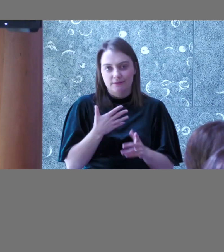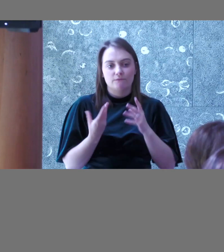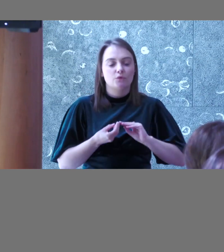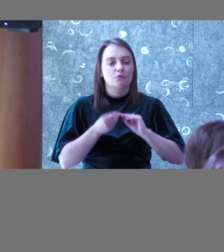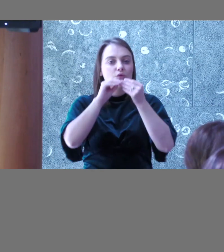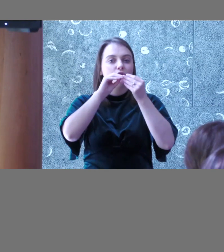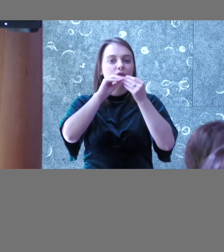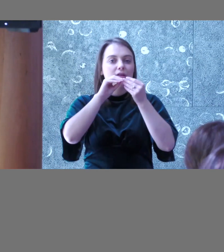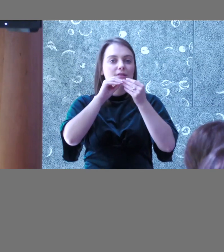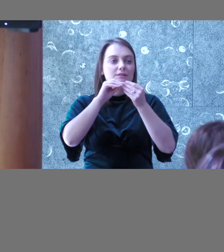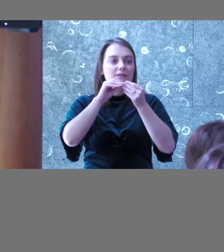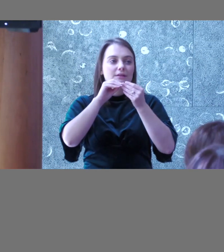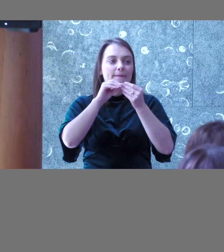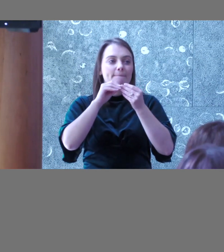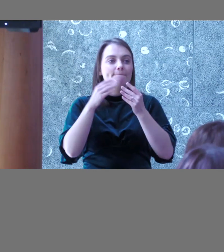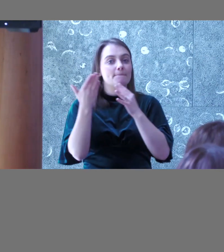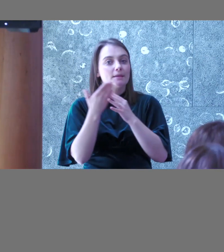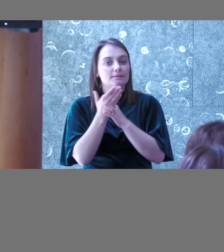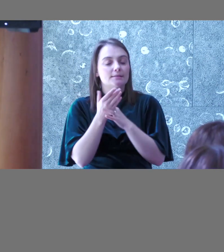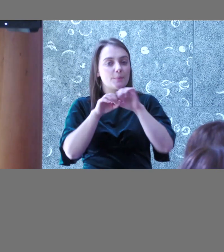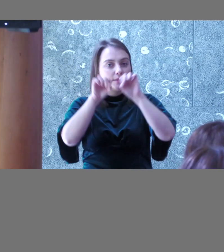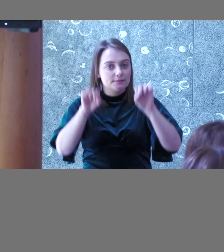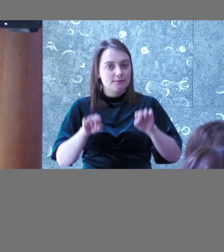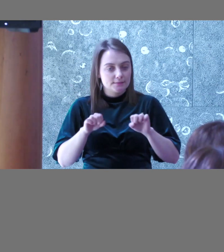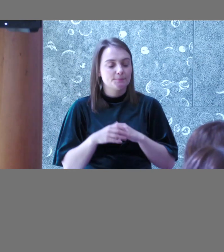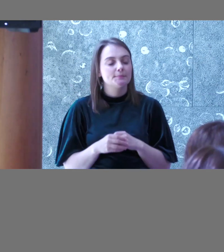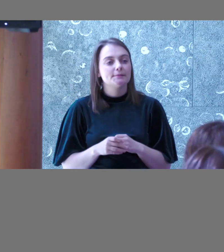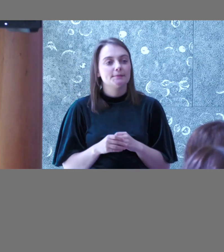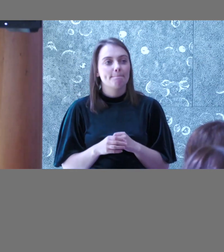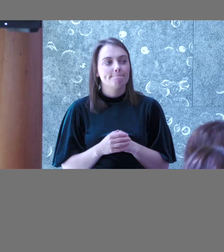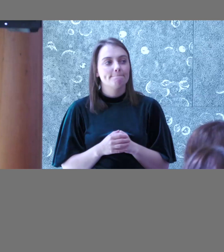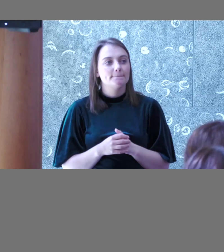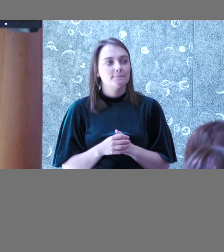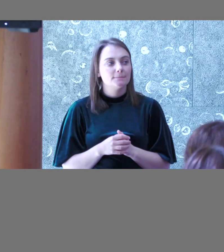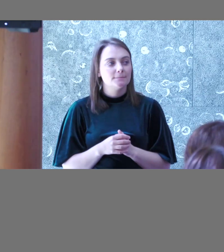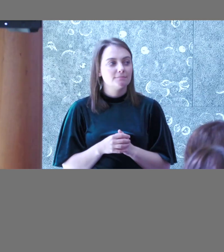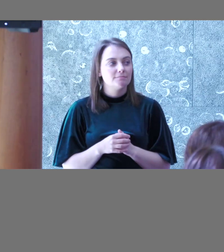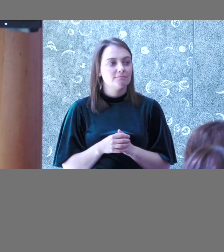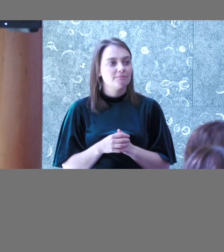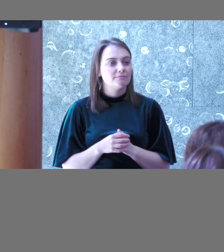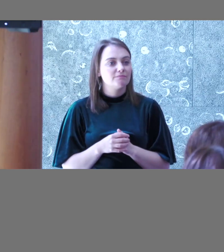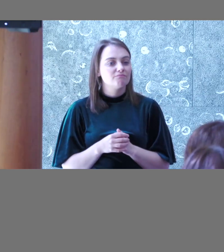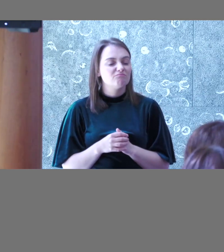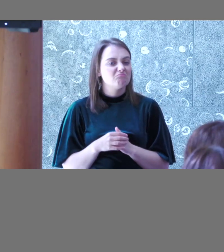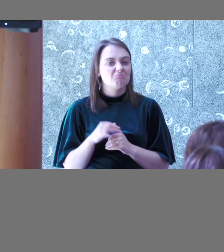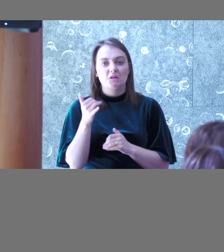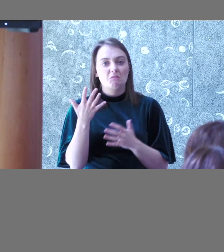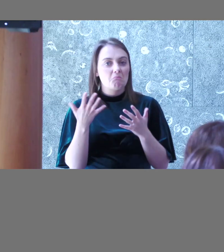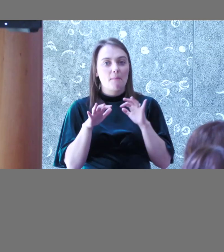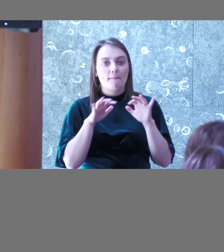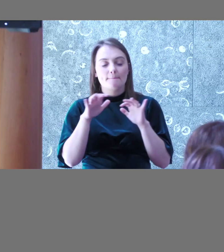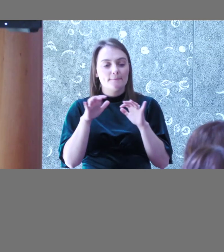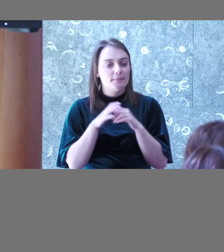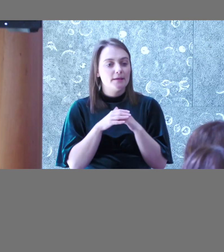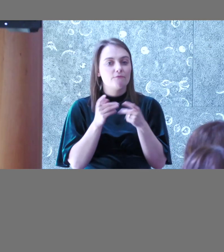the accessible systems and is there a place for the